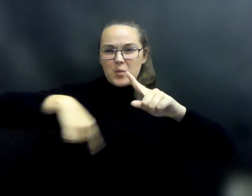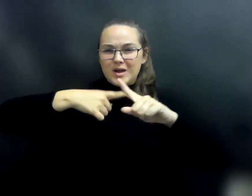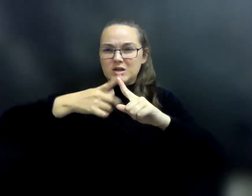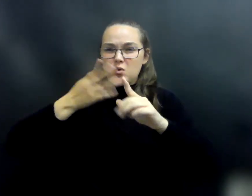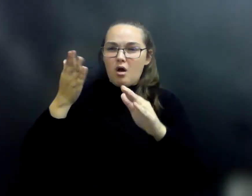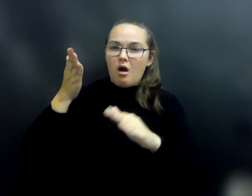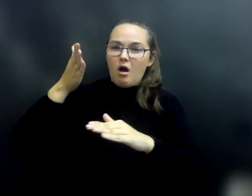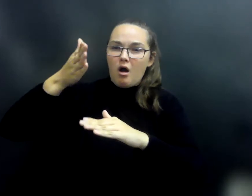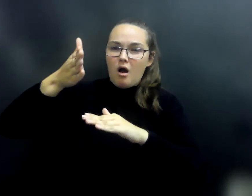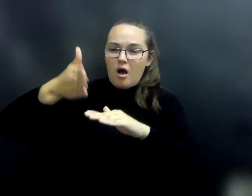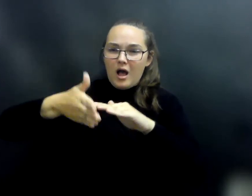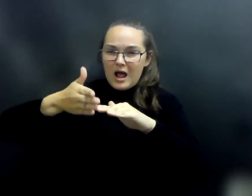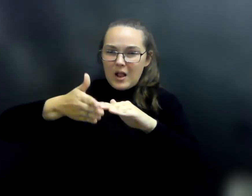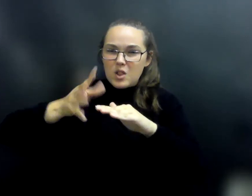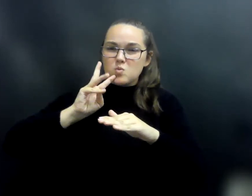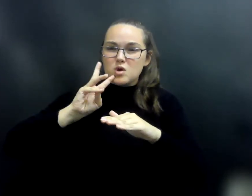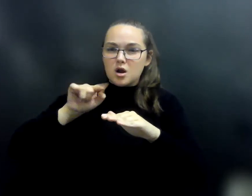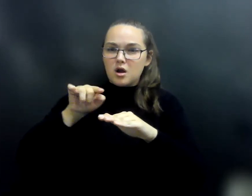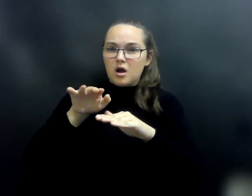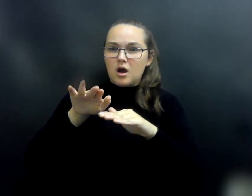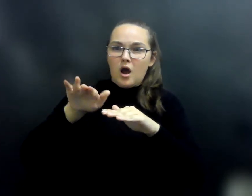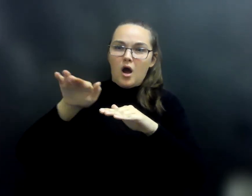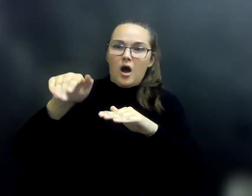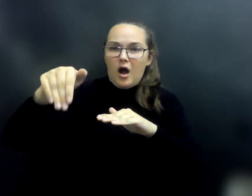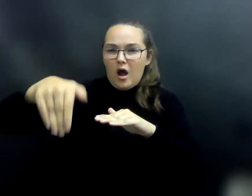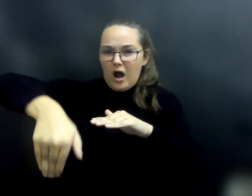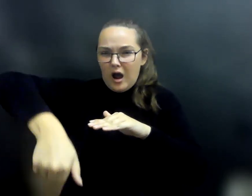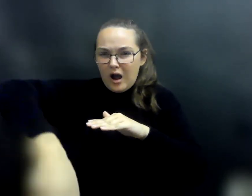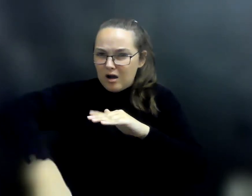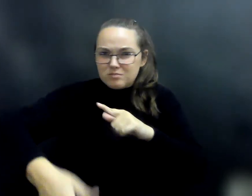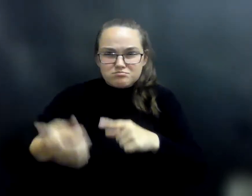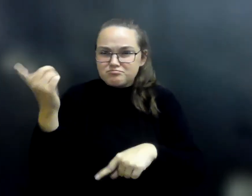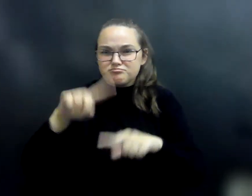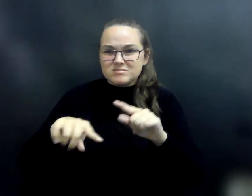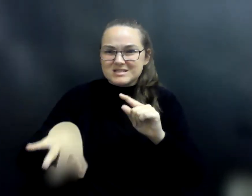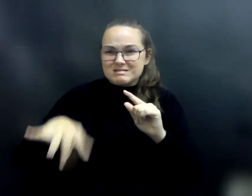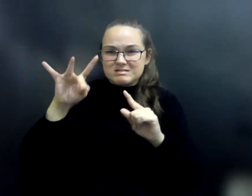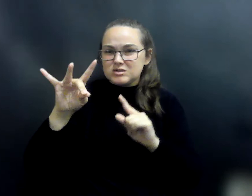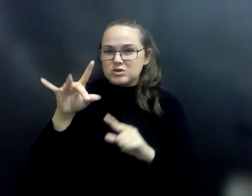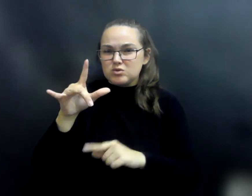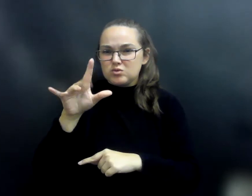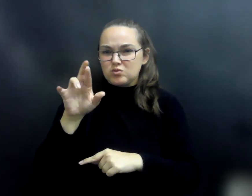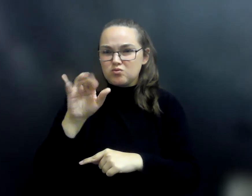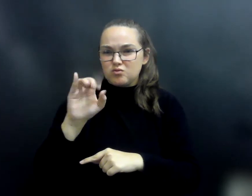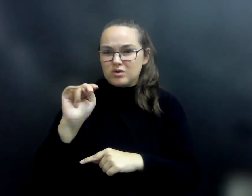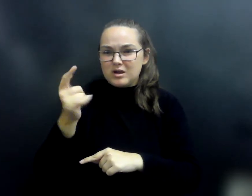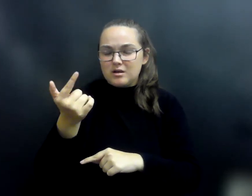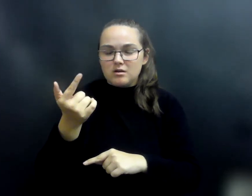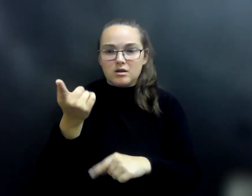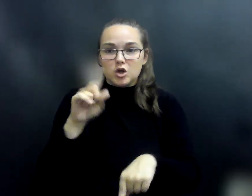water, however, he realized that it was too deep for him to reach the ring. Without waiting to think, wide